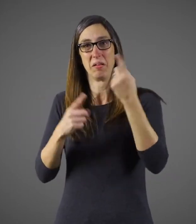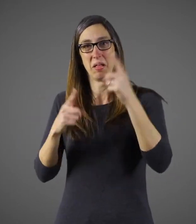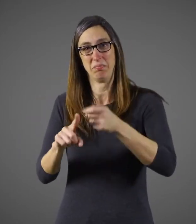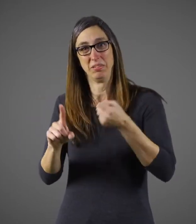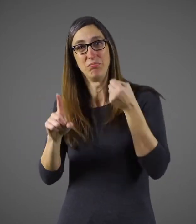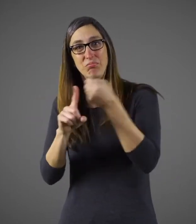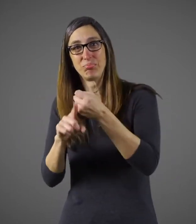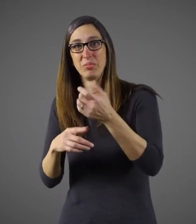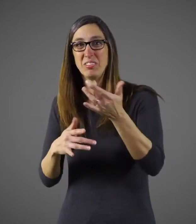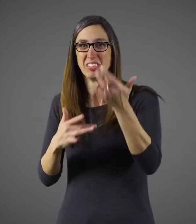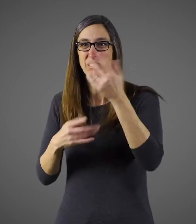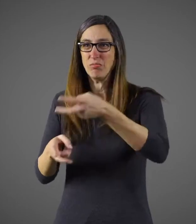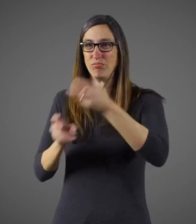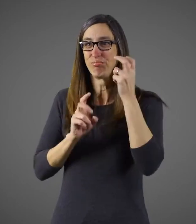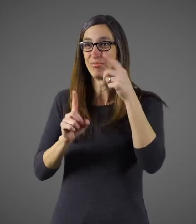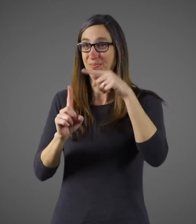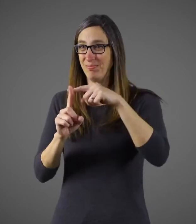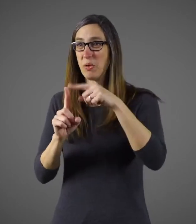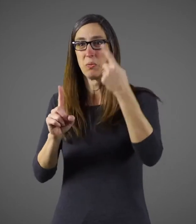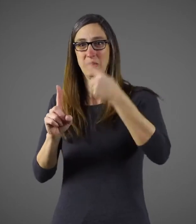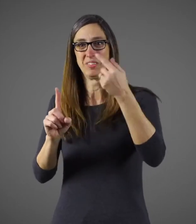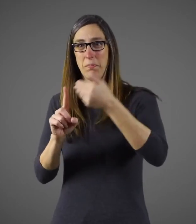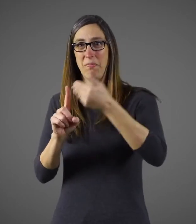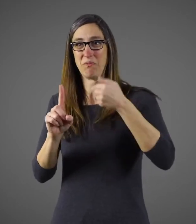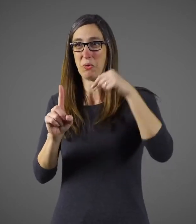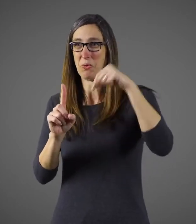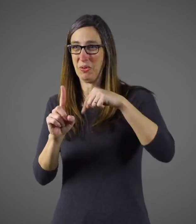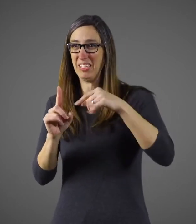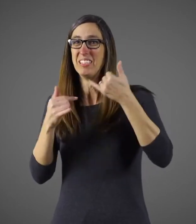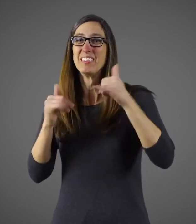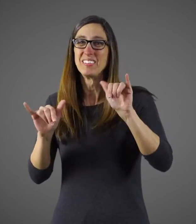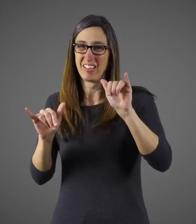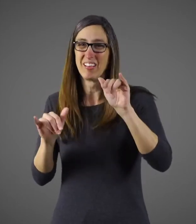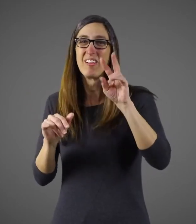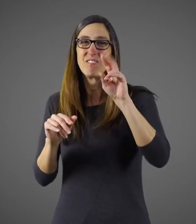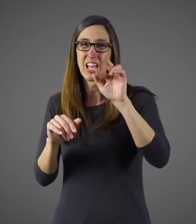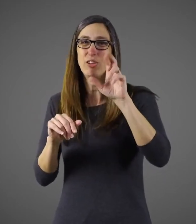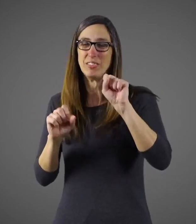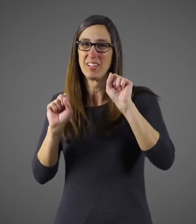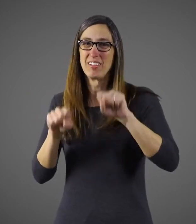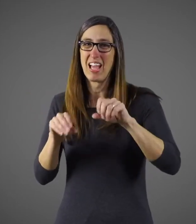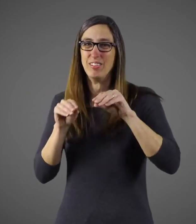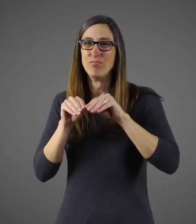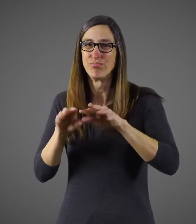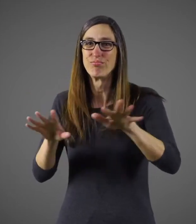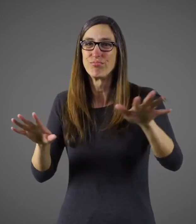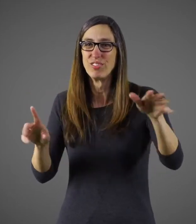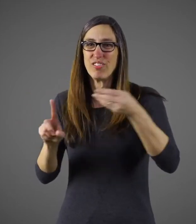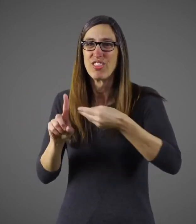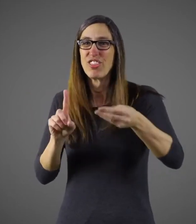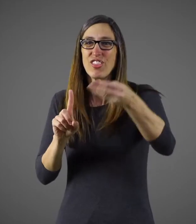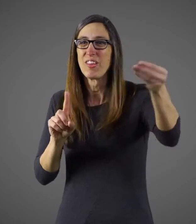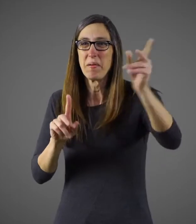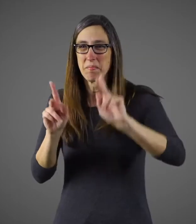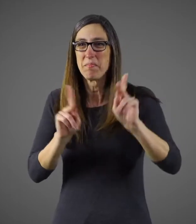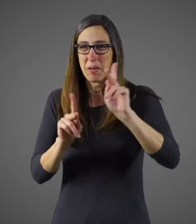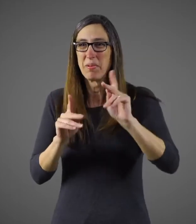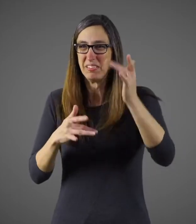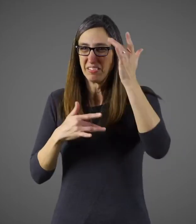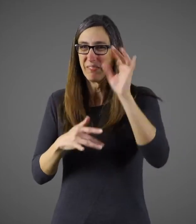The third way is when a person doesn't know they're sick yet. Perhaps an adult comes down with symptoms and knows they have the flu. They were actually contagious